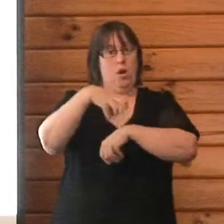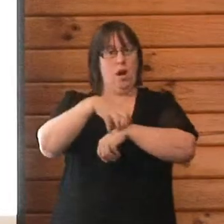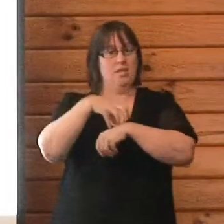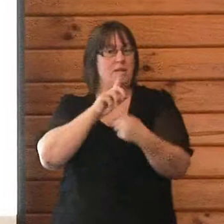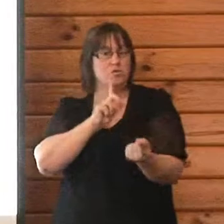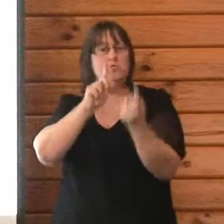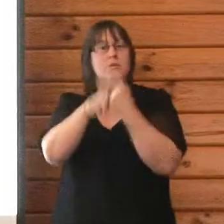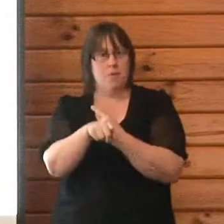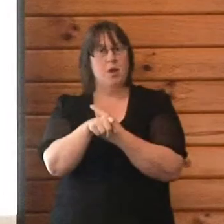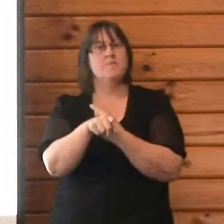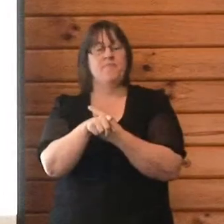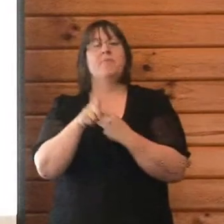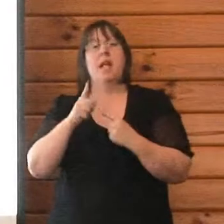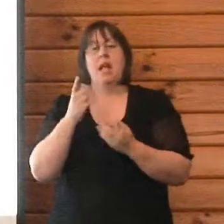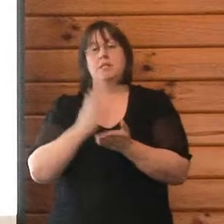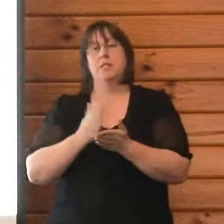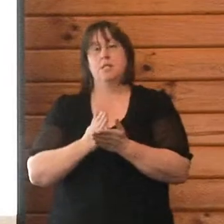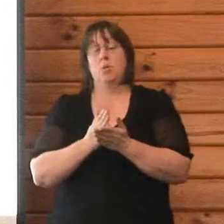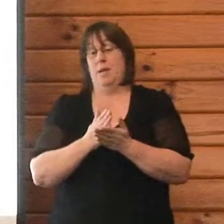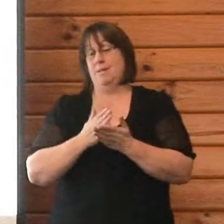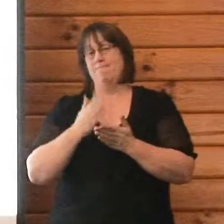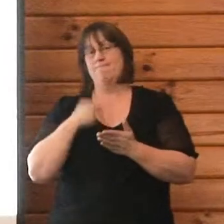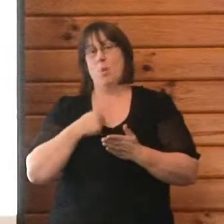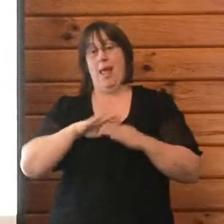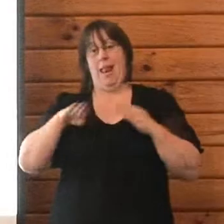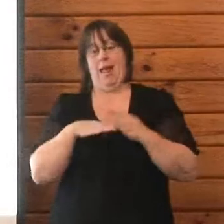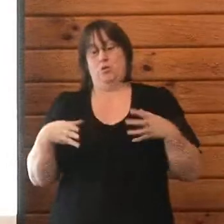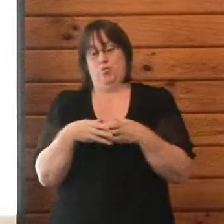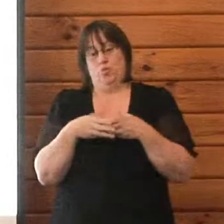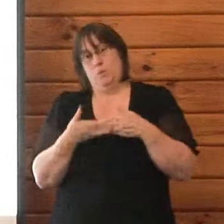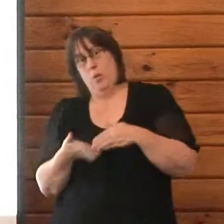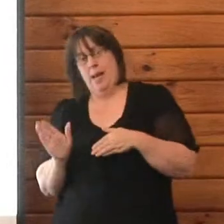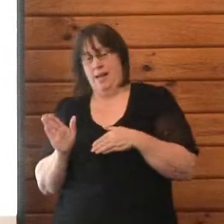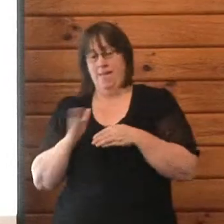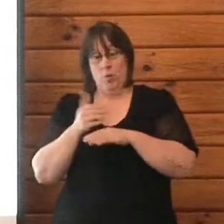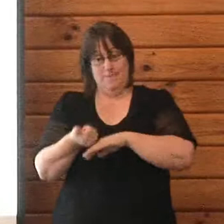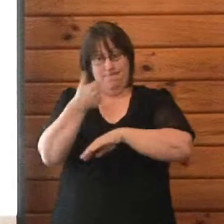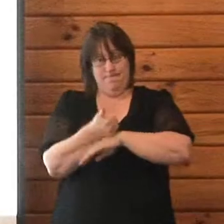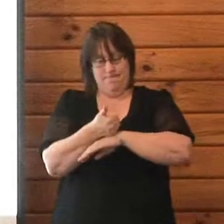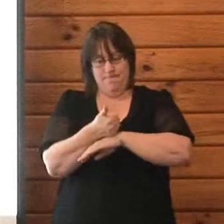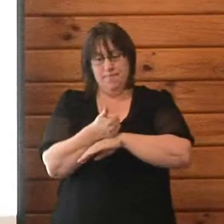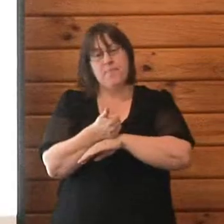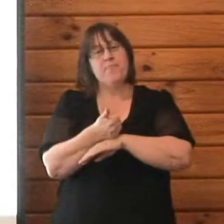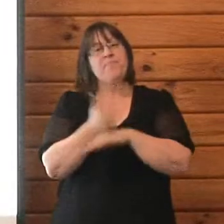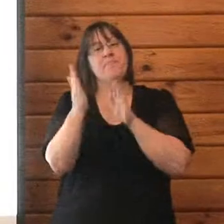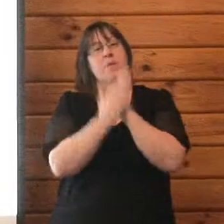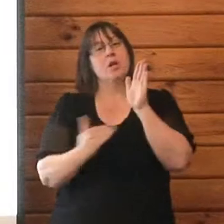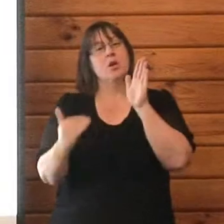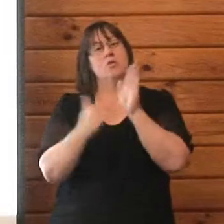last to leave. So we established our national emergency home center in Wellington,